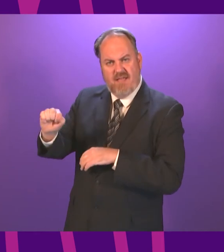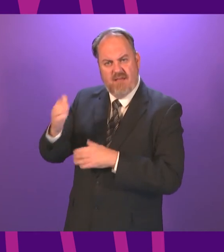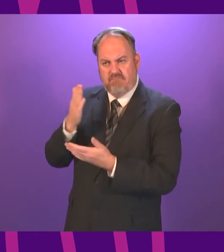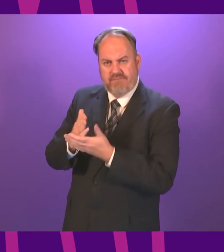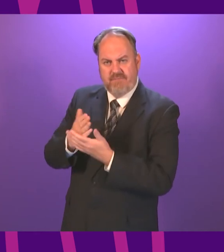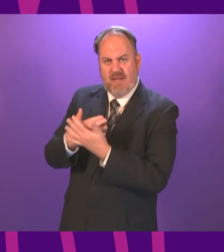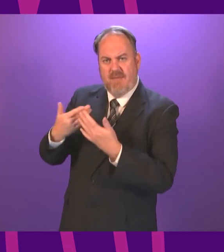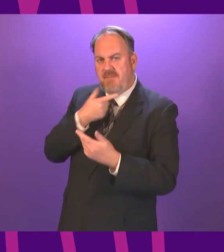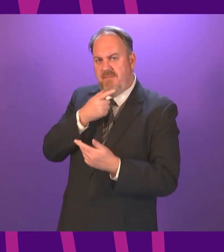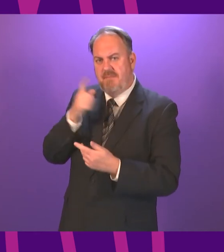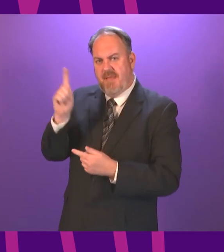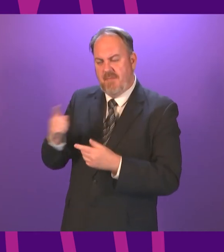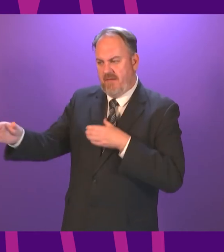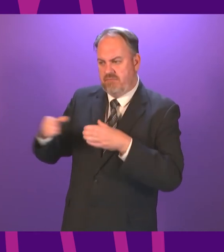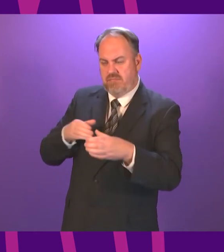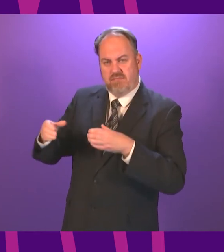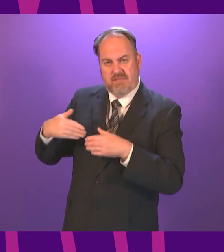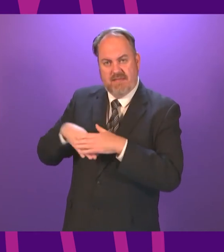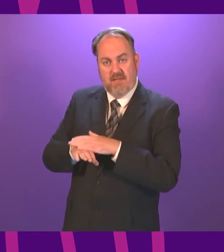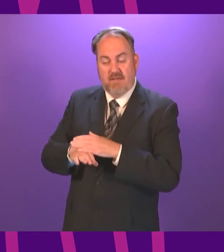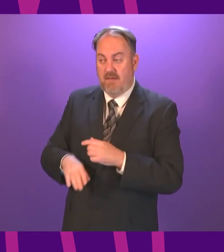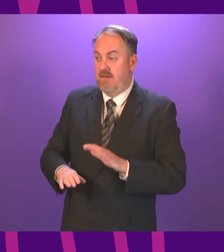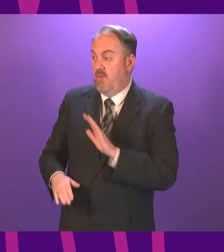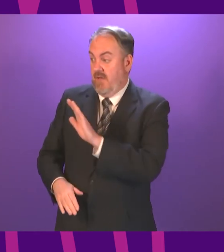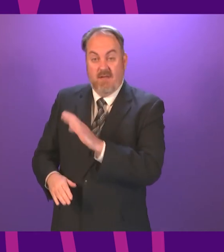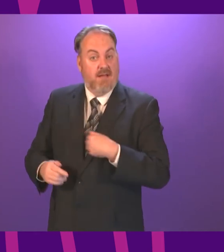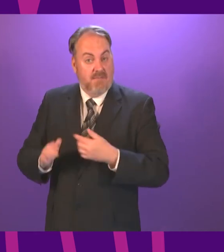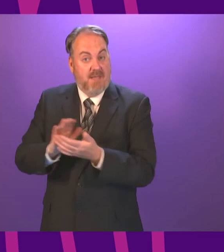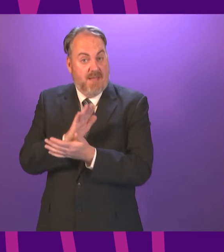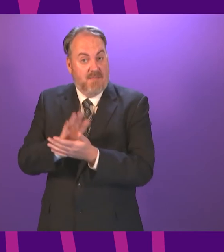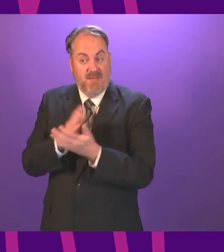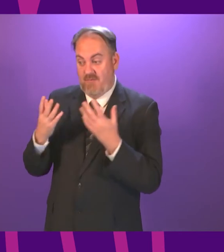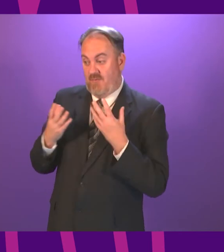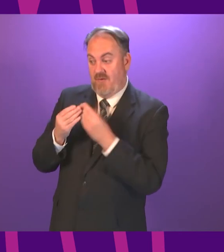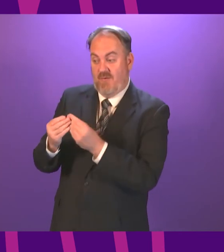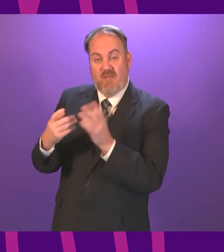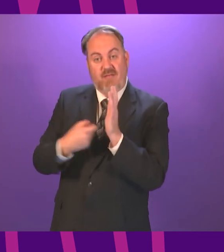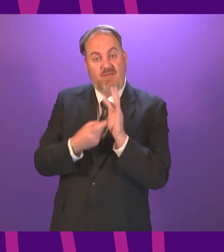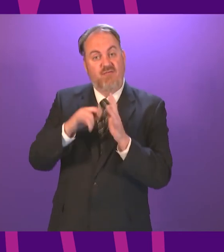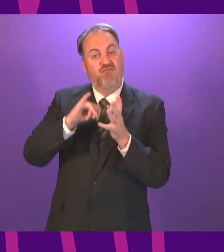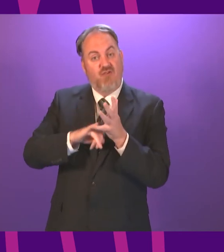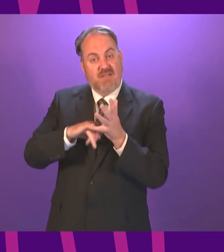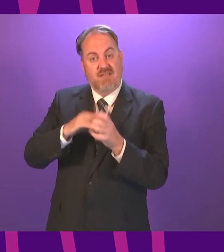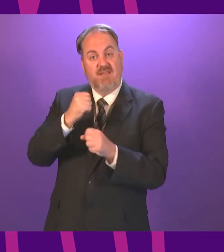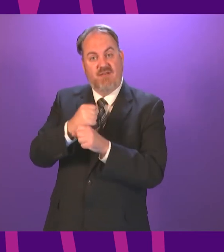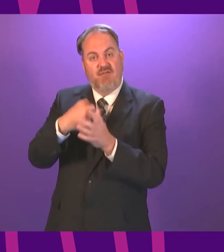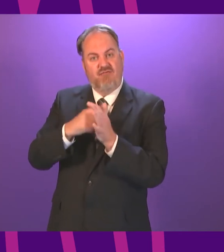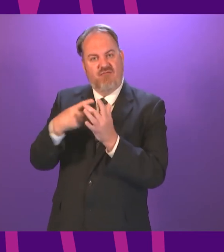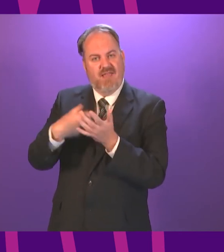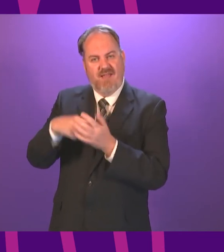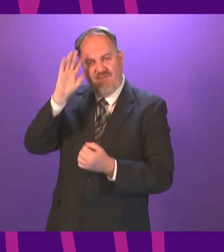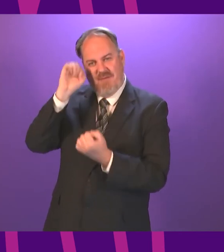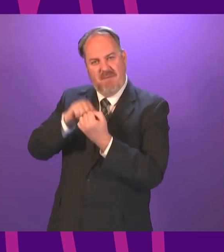Well, presenting officer, it will be a pleasure to work with Ross Greer once again, reliving our Yes Scotland days